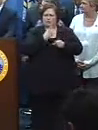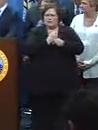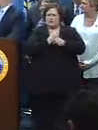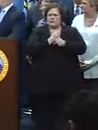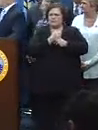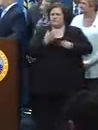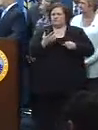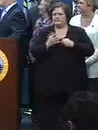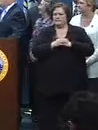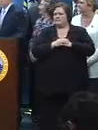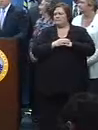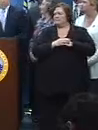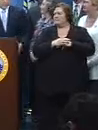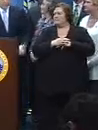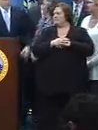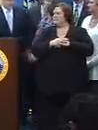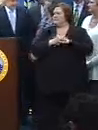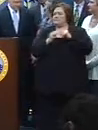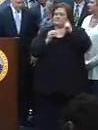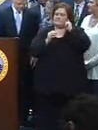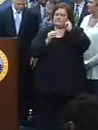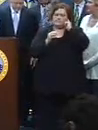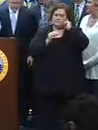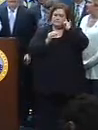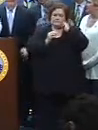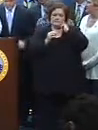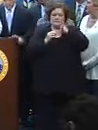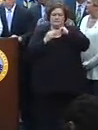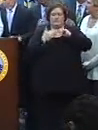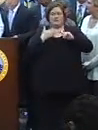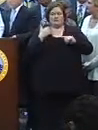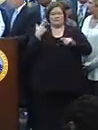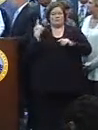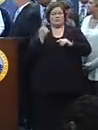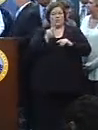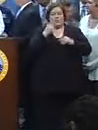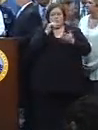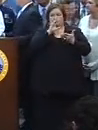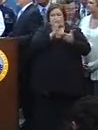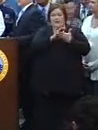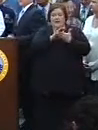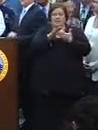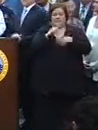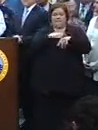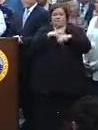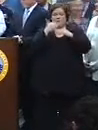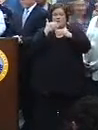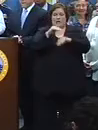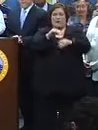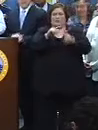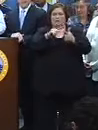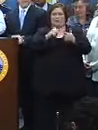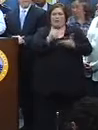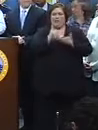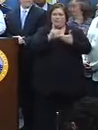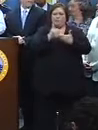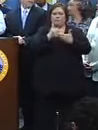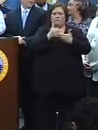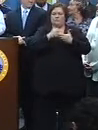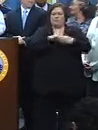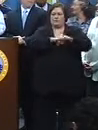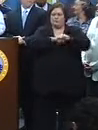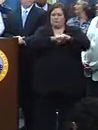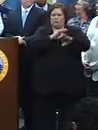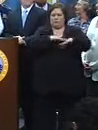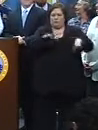Sorry. You can answer that, too. You should respond. We have always believed that curfew is a tool to help us protect children, to help